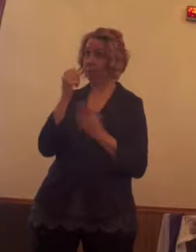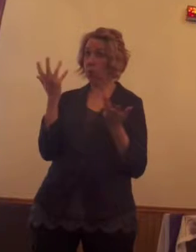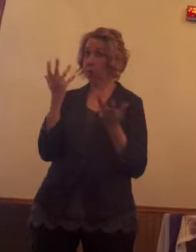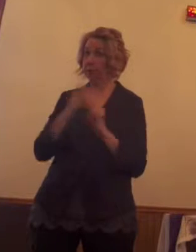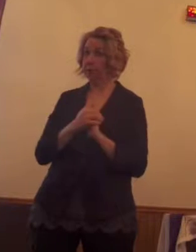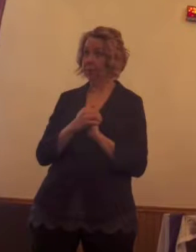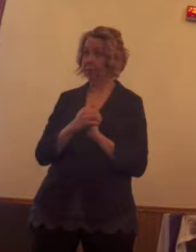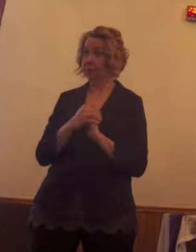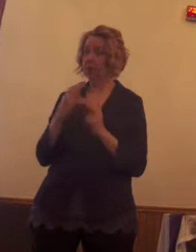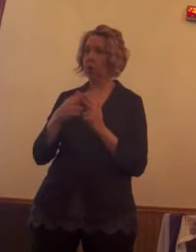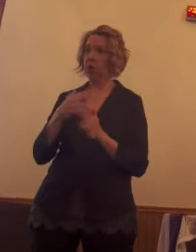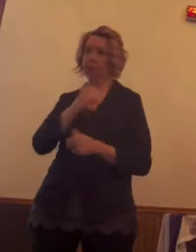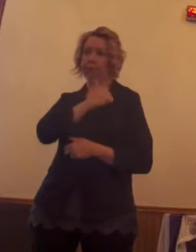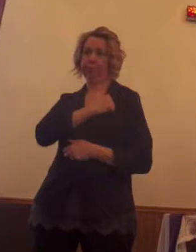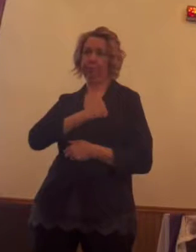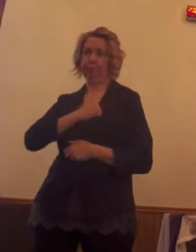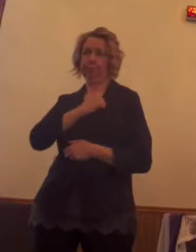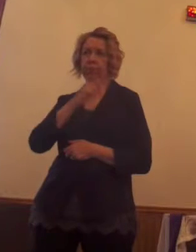It's called regret.